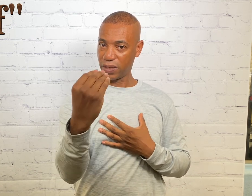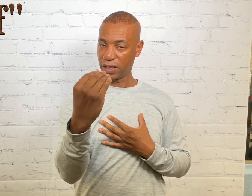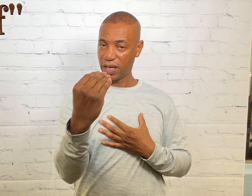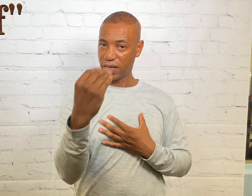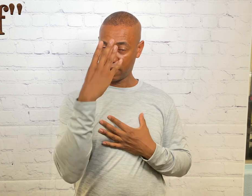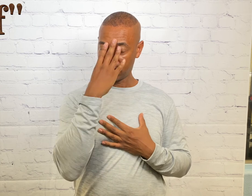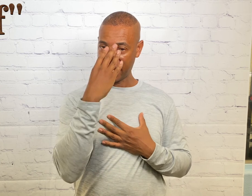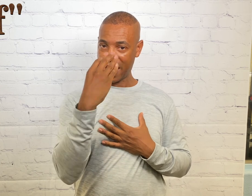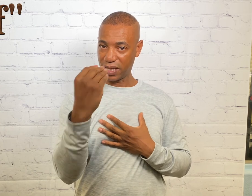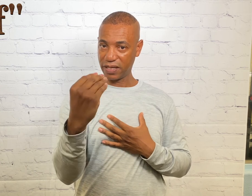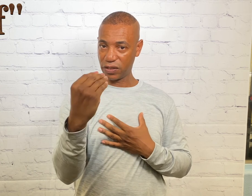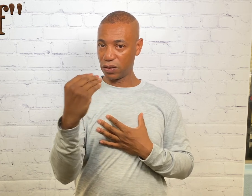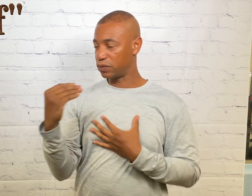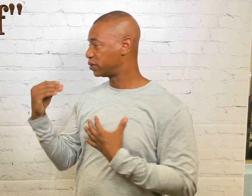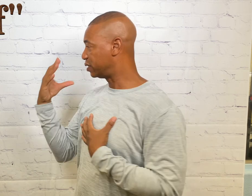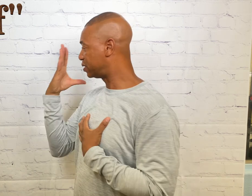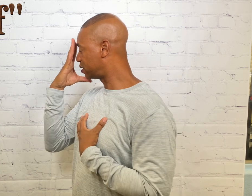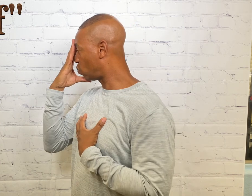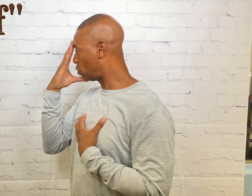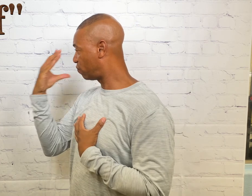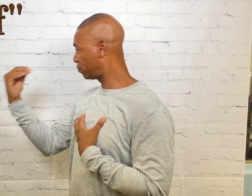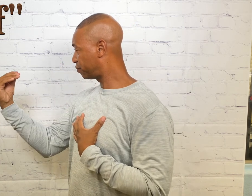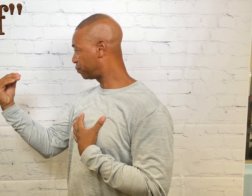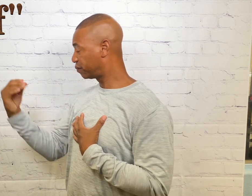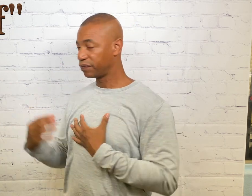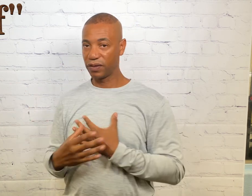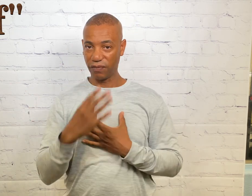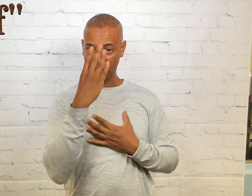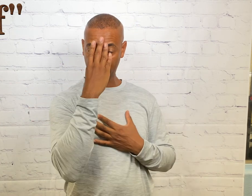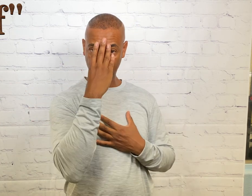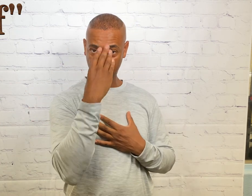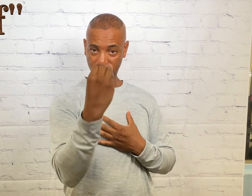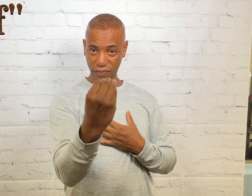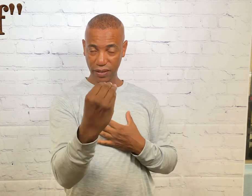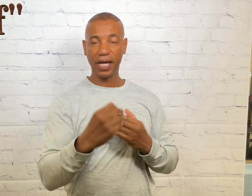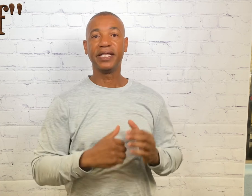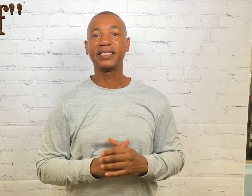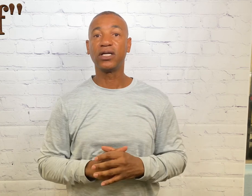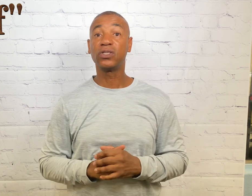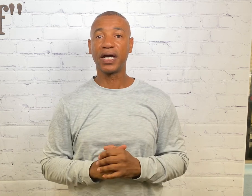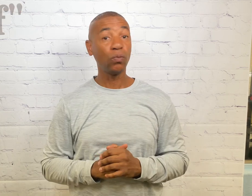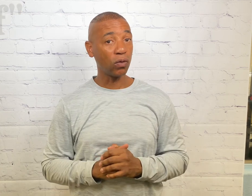the outline of the nose. This is wolf. From the front again. That's how you sign wolf.